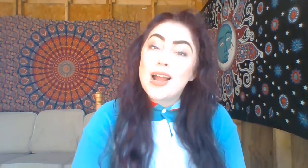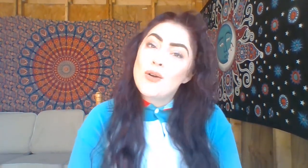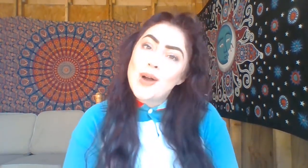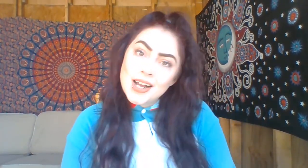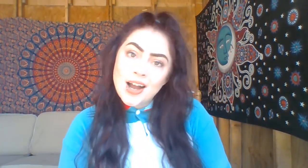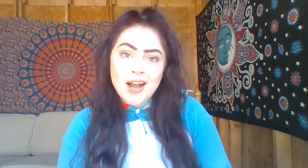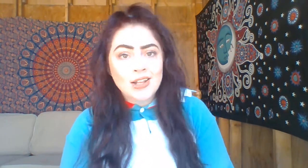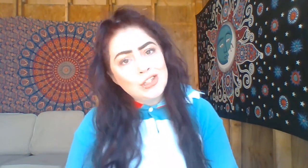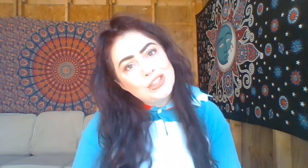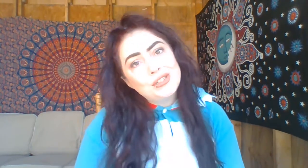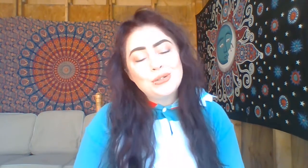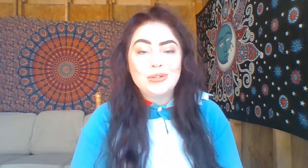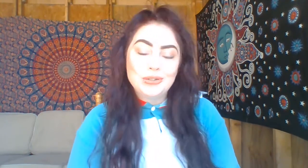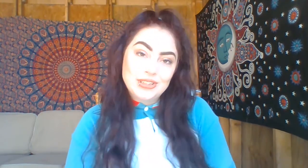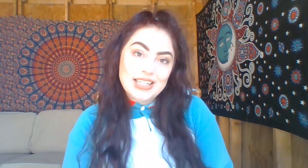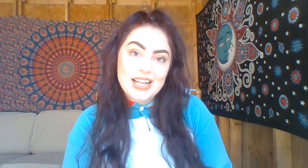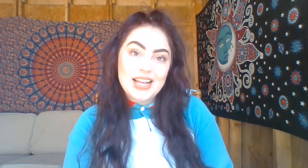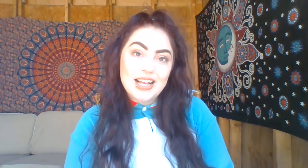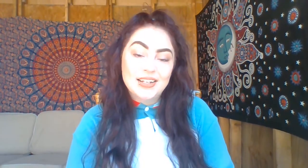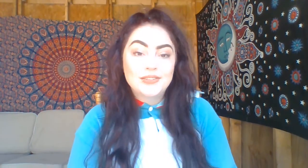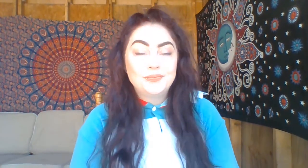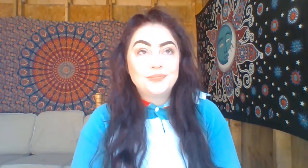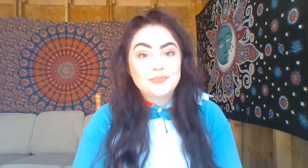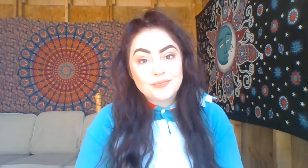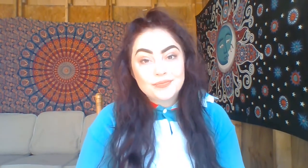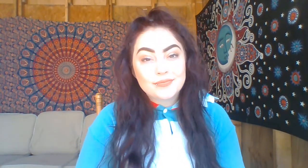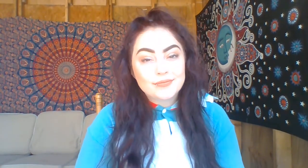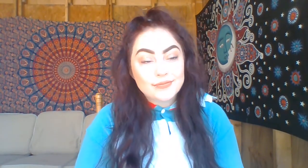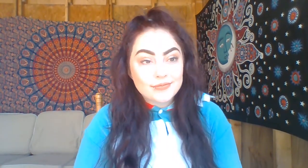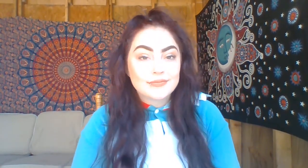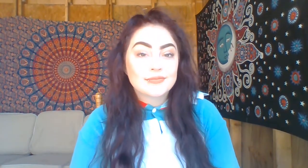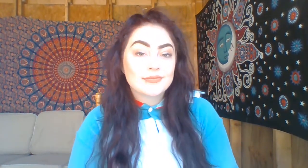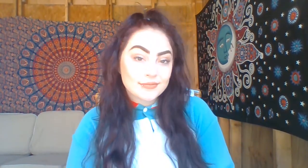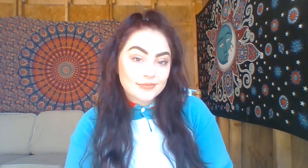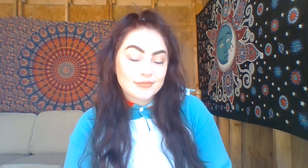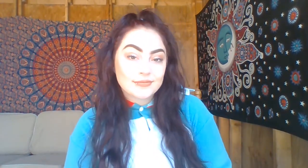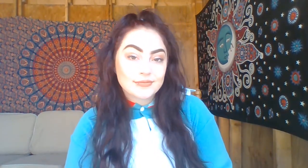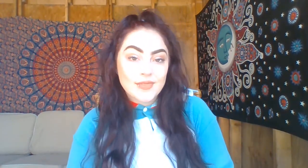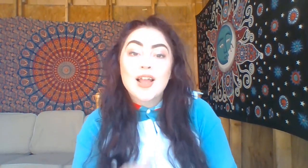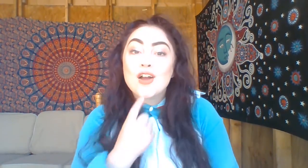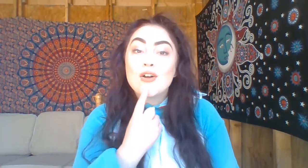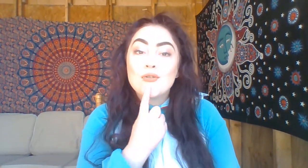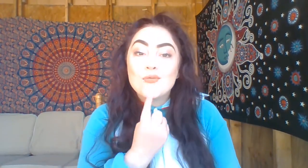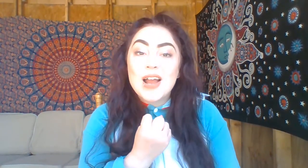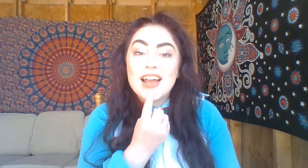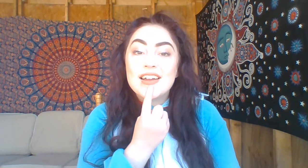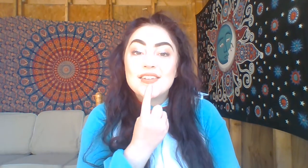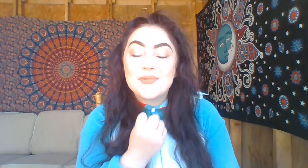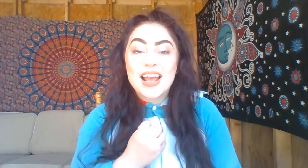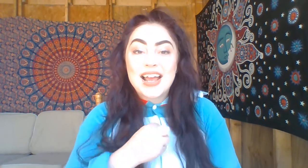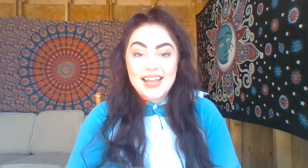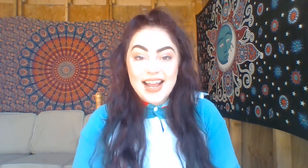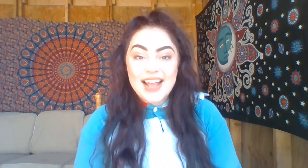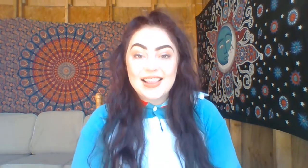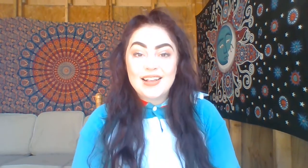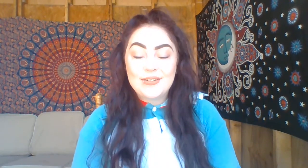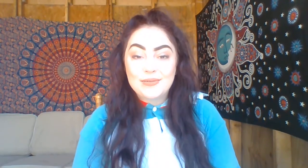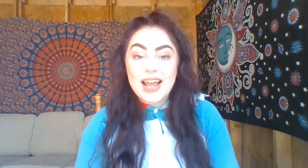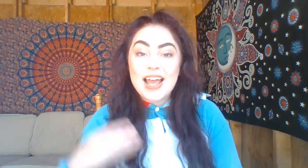What colors do you see? Red and blue. Red, red, hello, red.